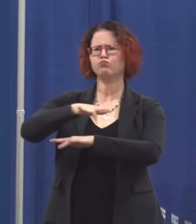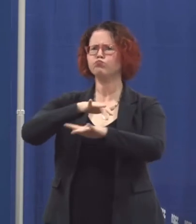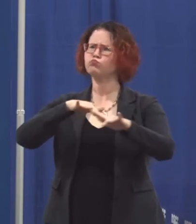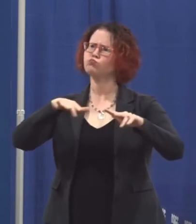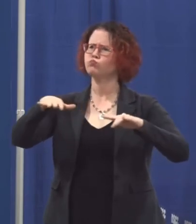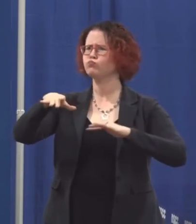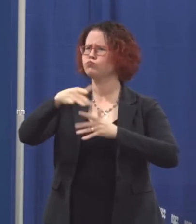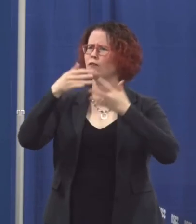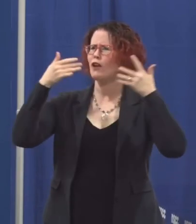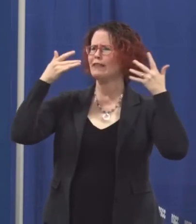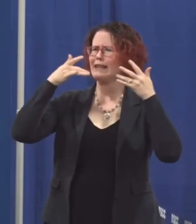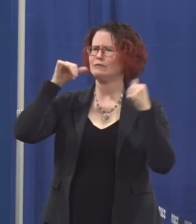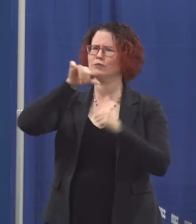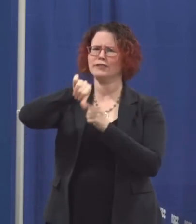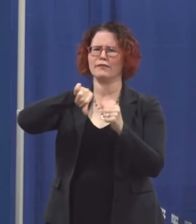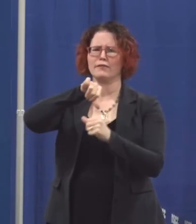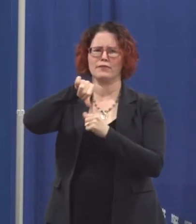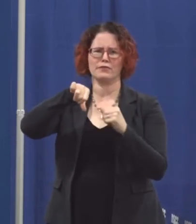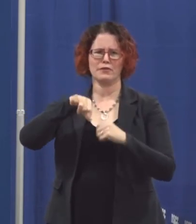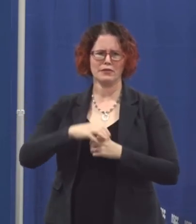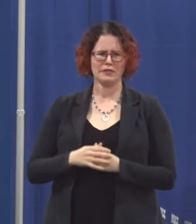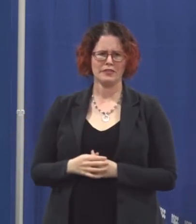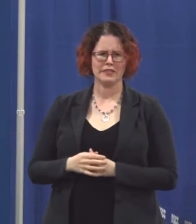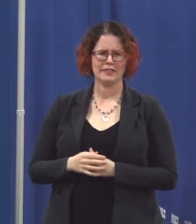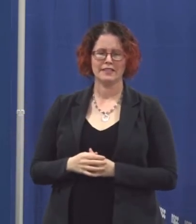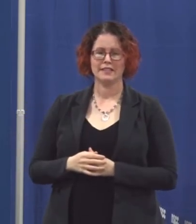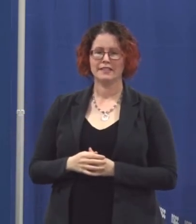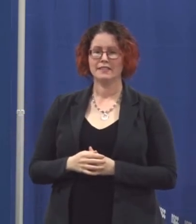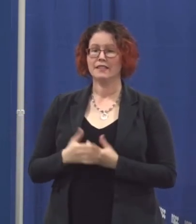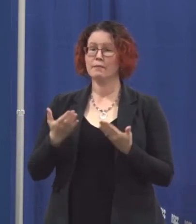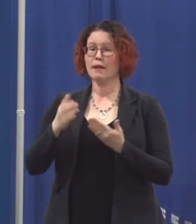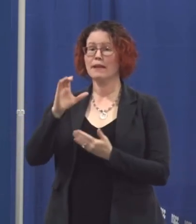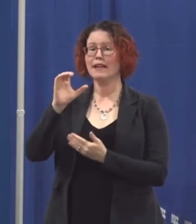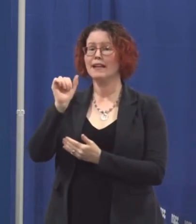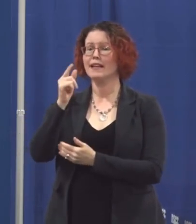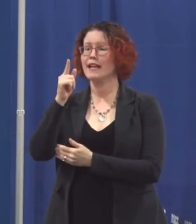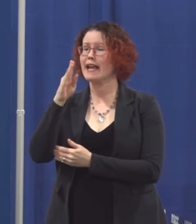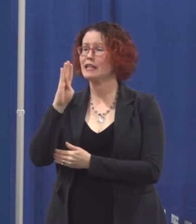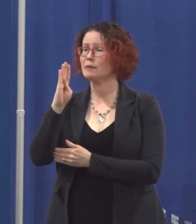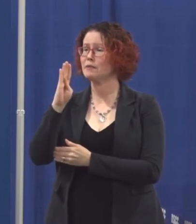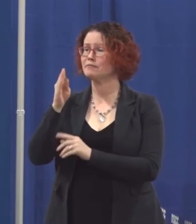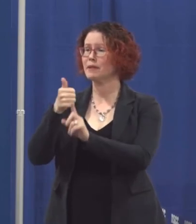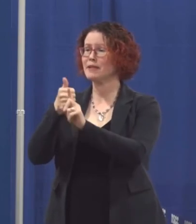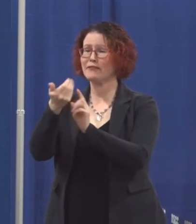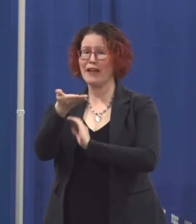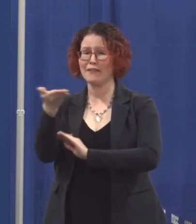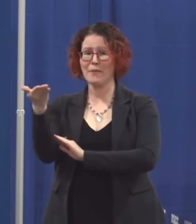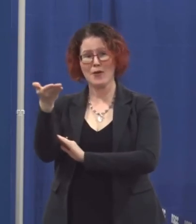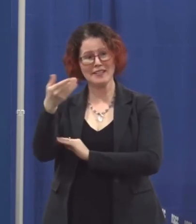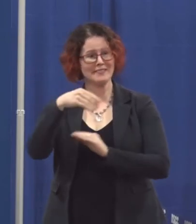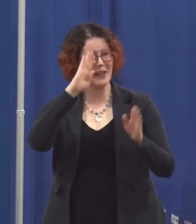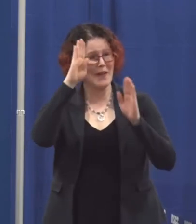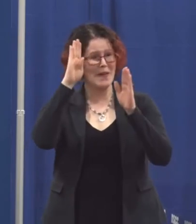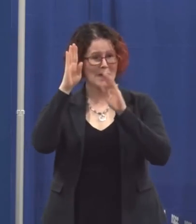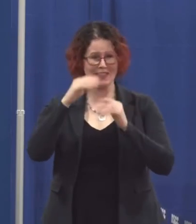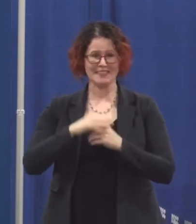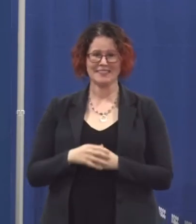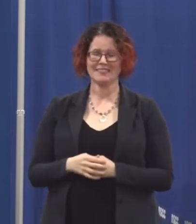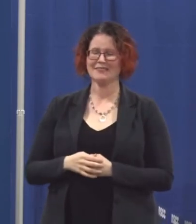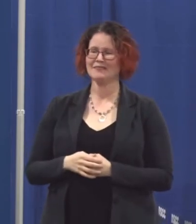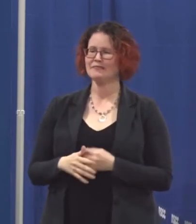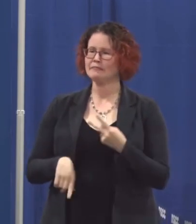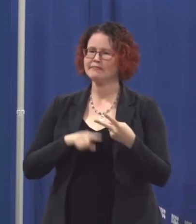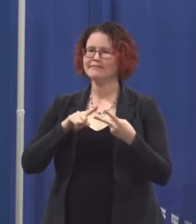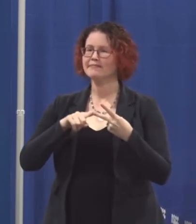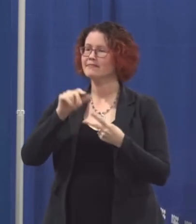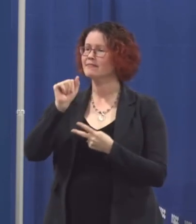it doesn't matter if it's Caleb at his post greeting you in the morning or